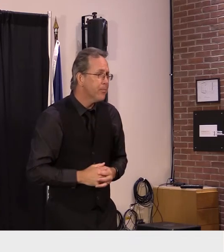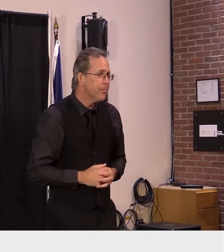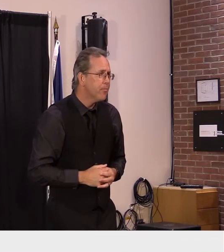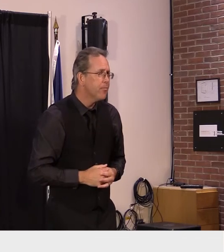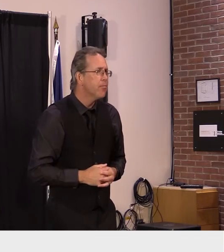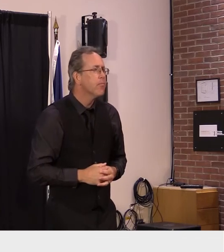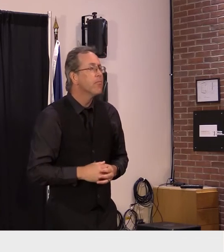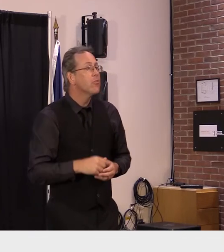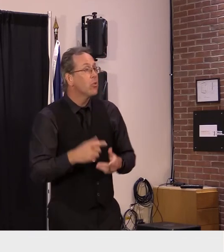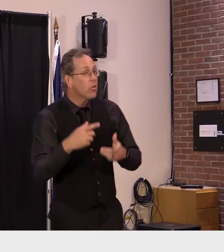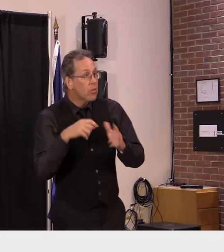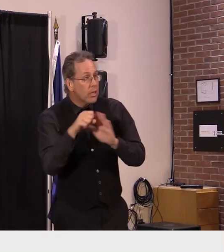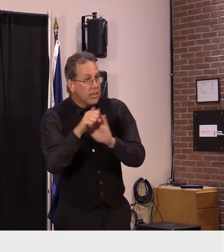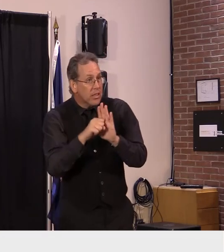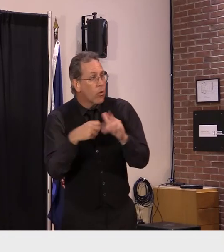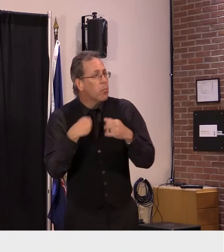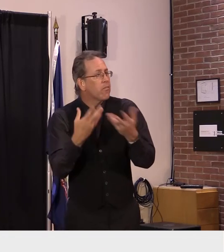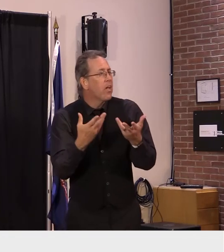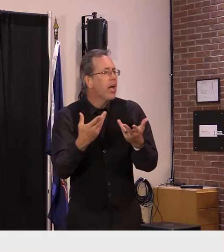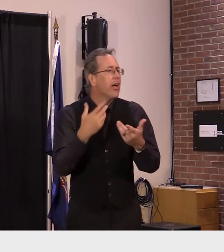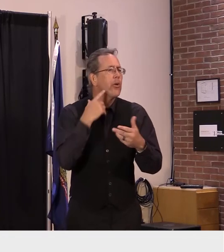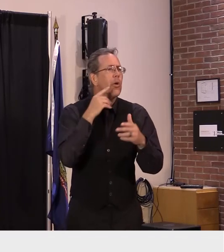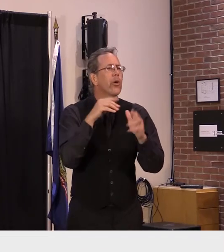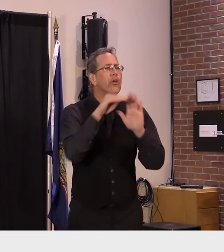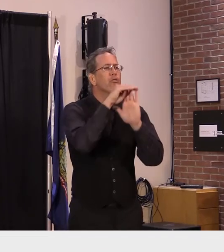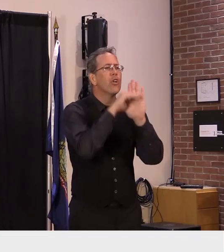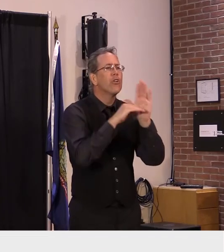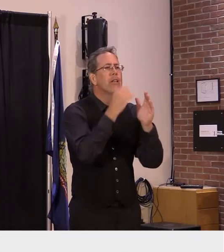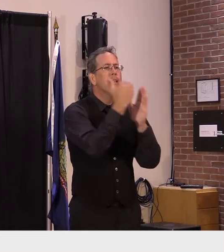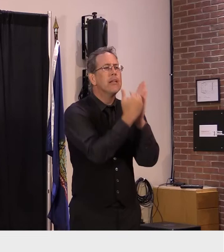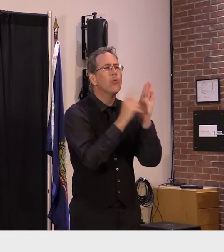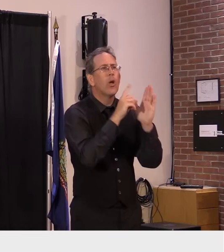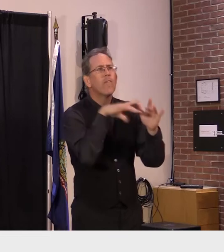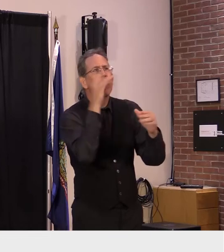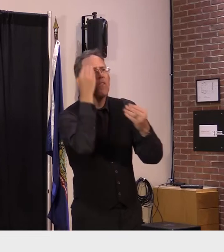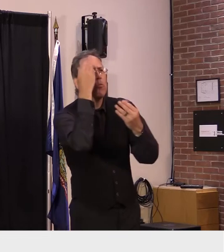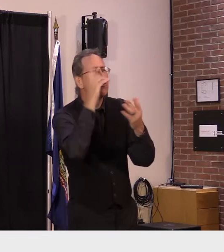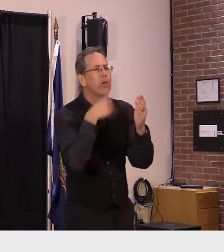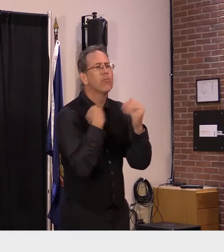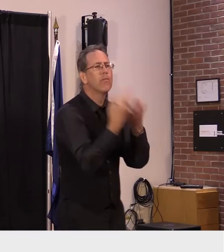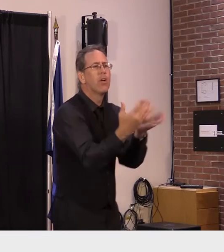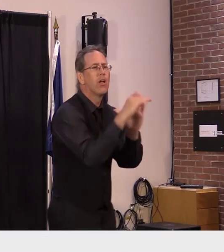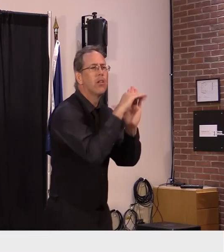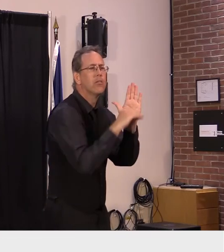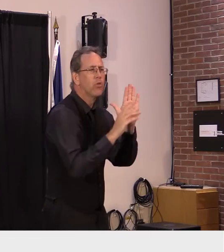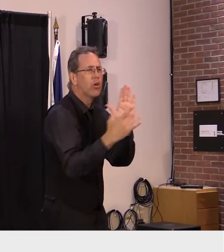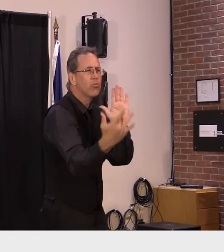produce a directory of partner organizations that are available and are interested in supporting this work